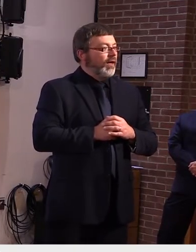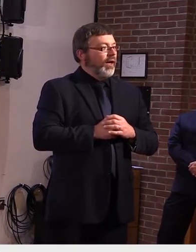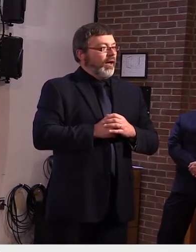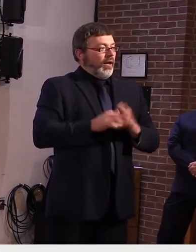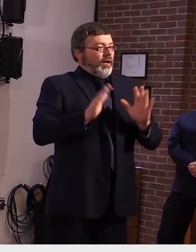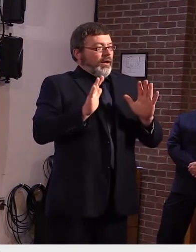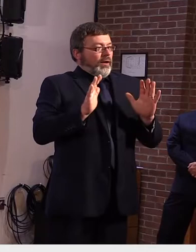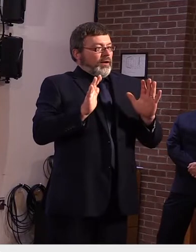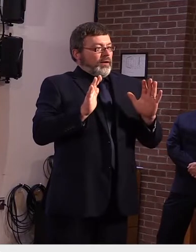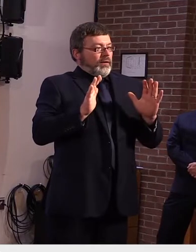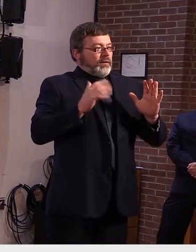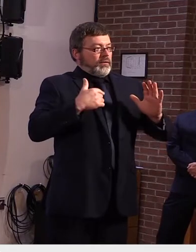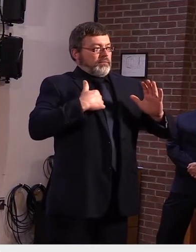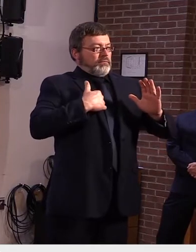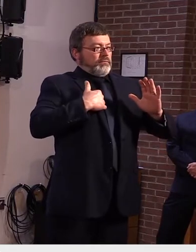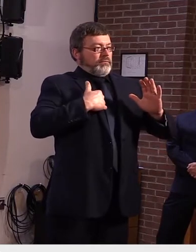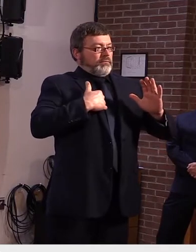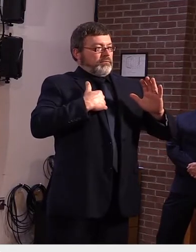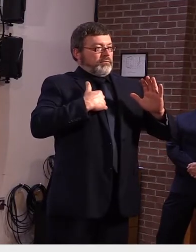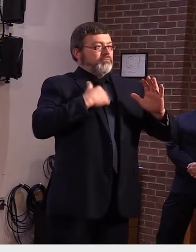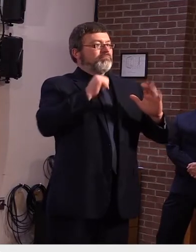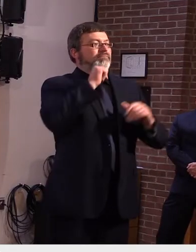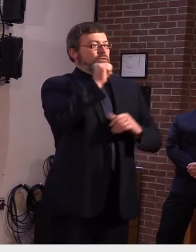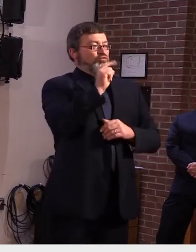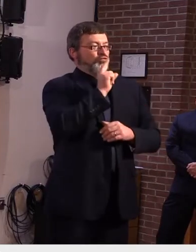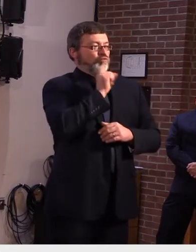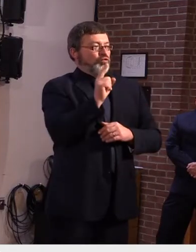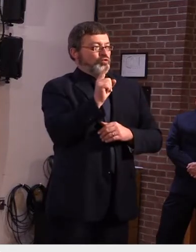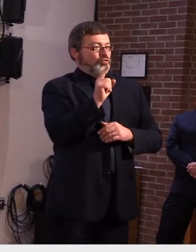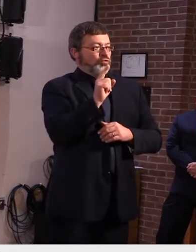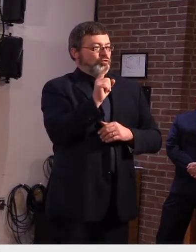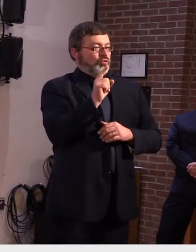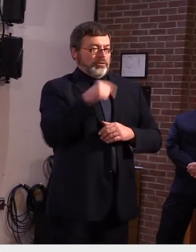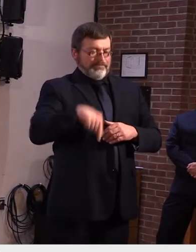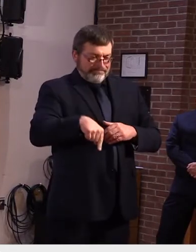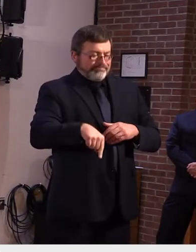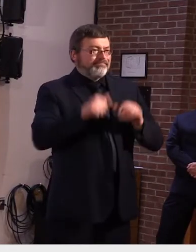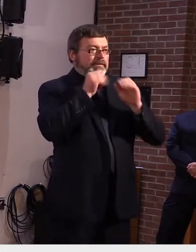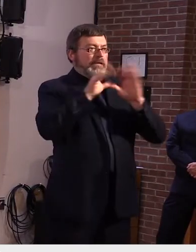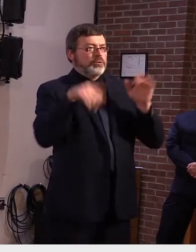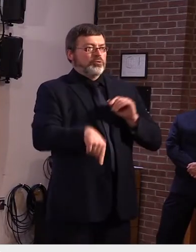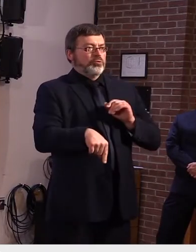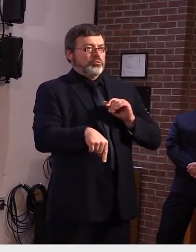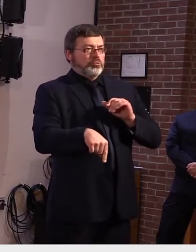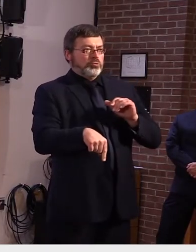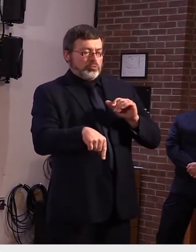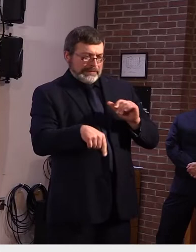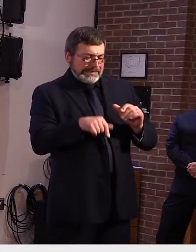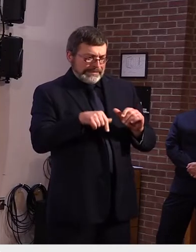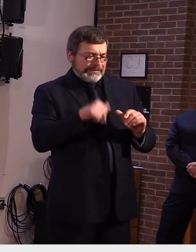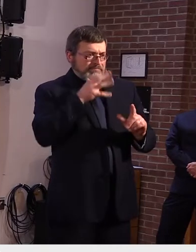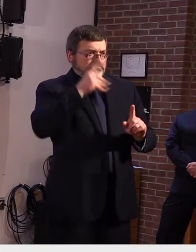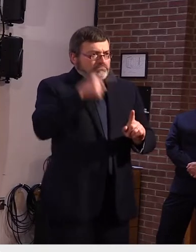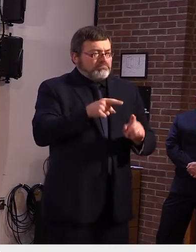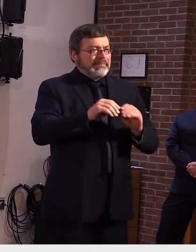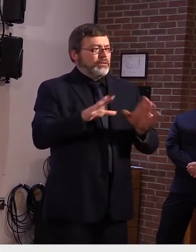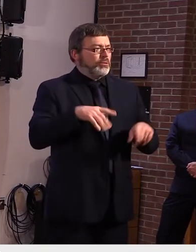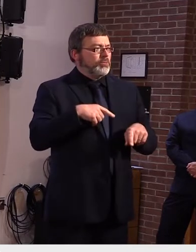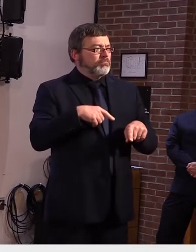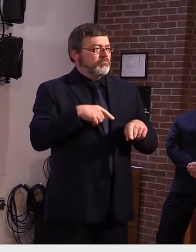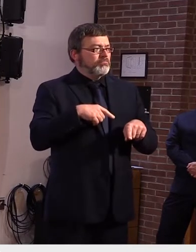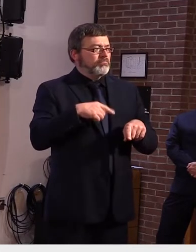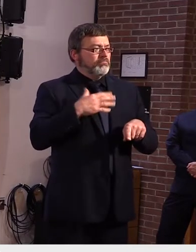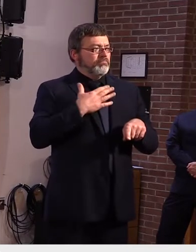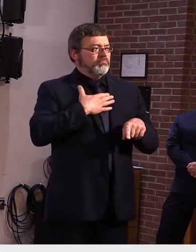allowed to i'm actually not sure i'm allowed to answer that question um i had a slide up earlier um